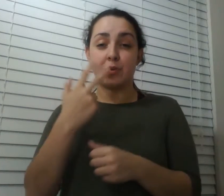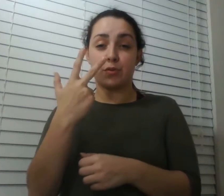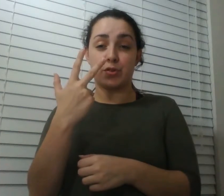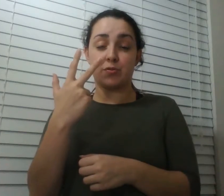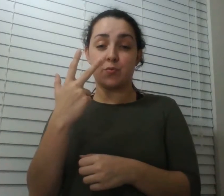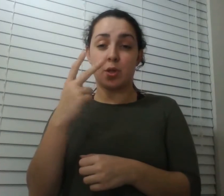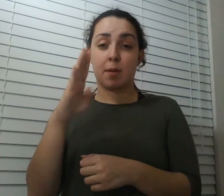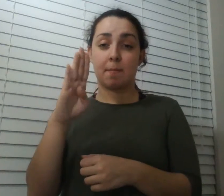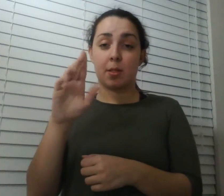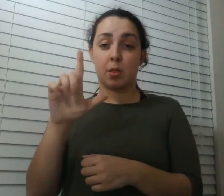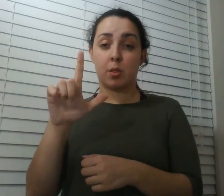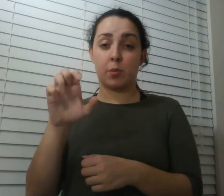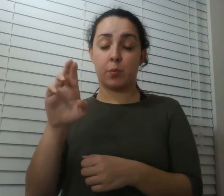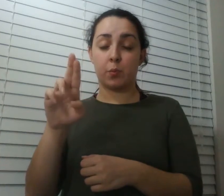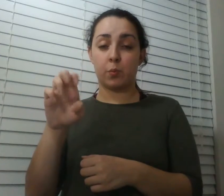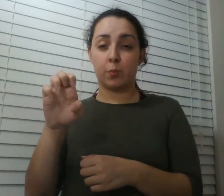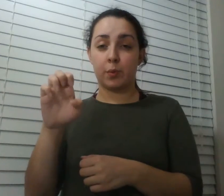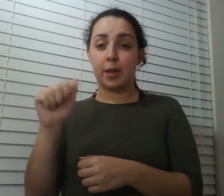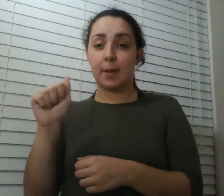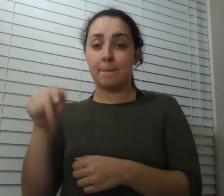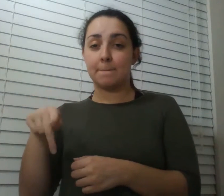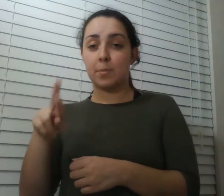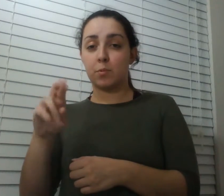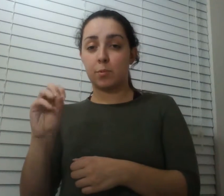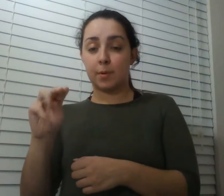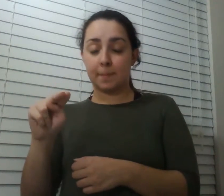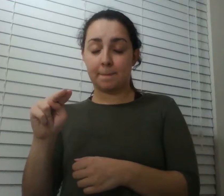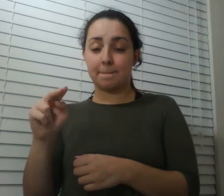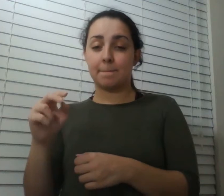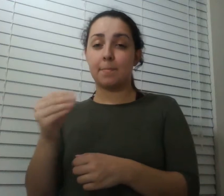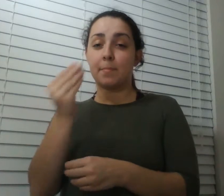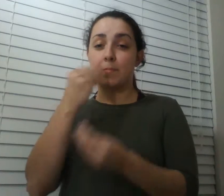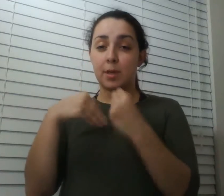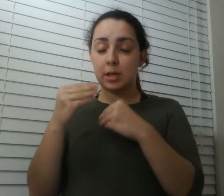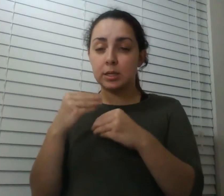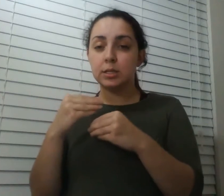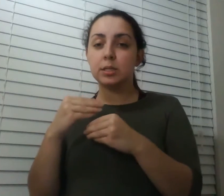plus free shipping by visiting blue apron.com slash radio lab